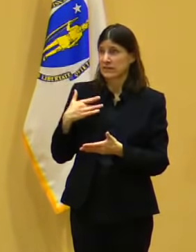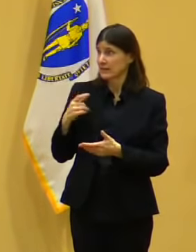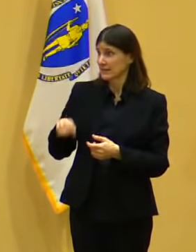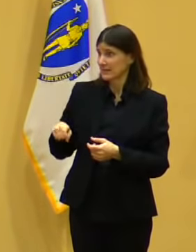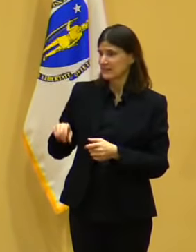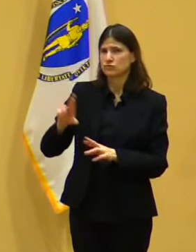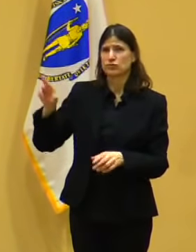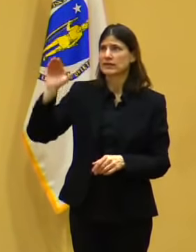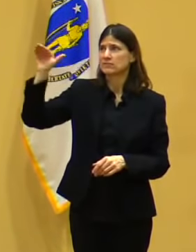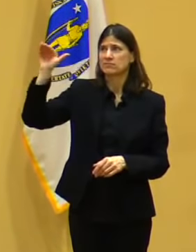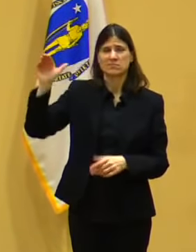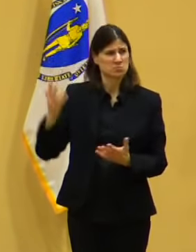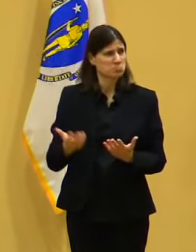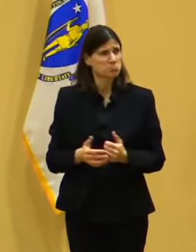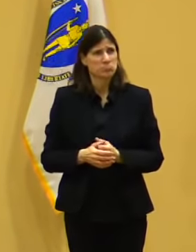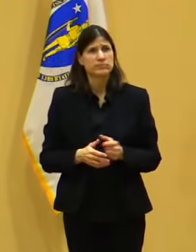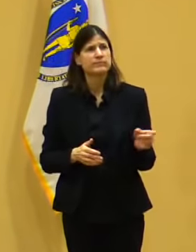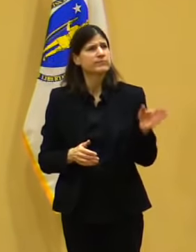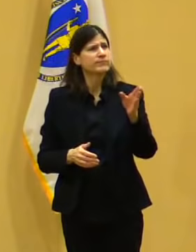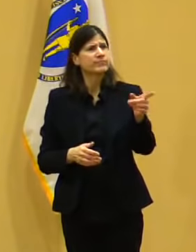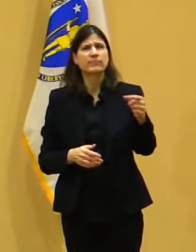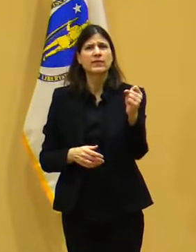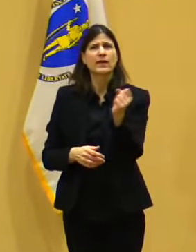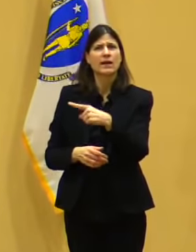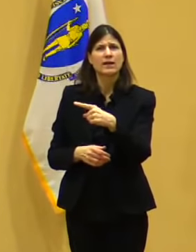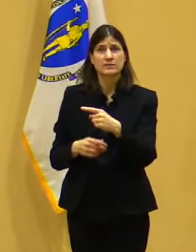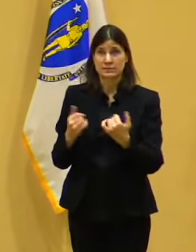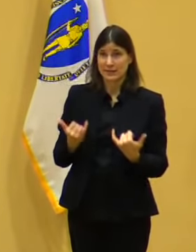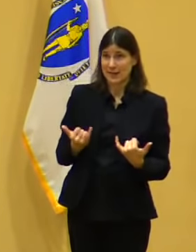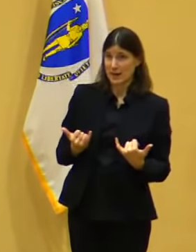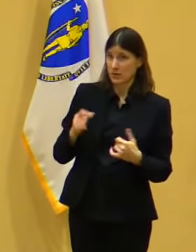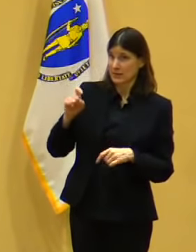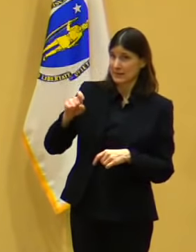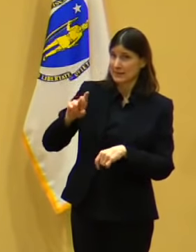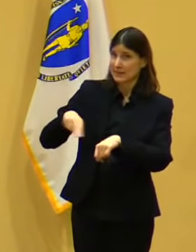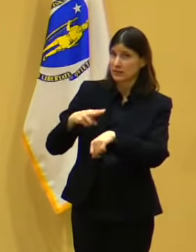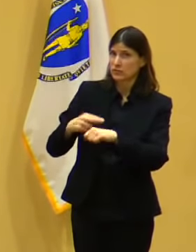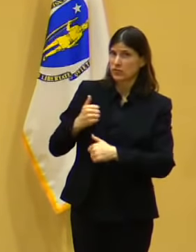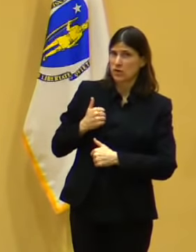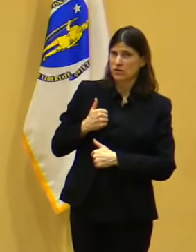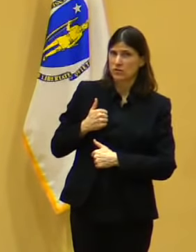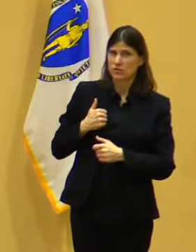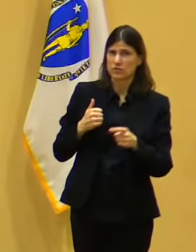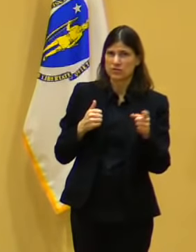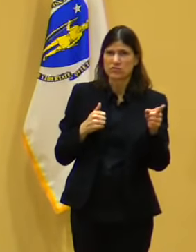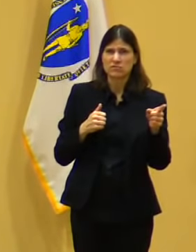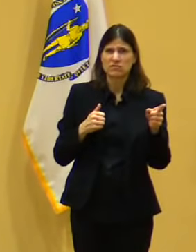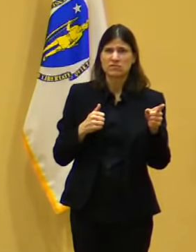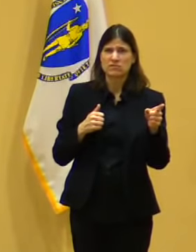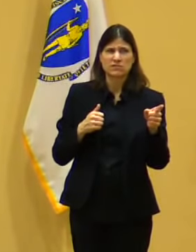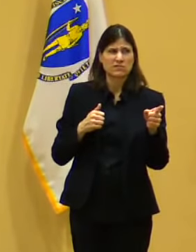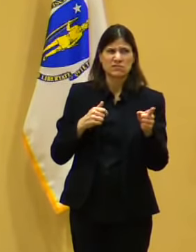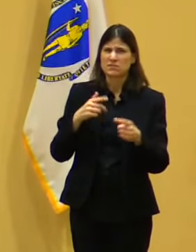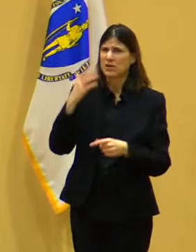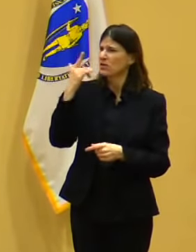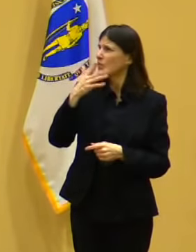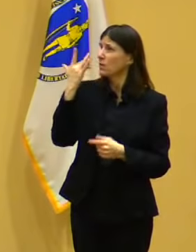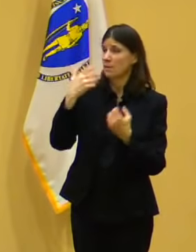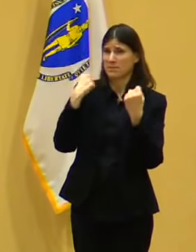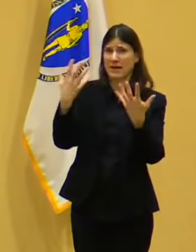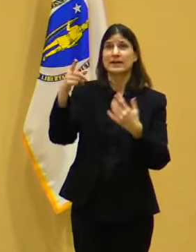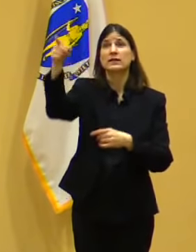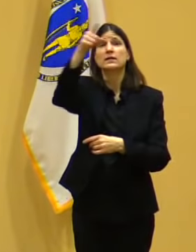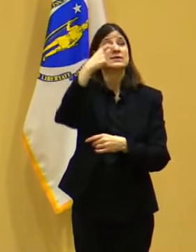saying you do need them at this point. It seems like there's a lot of staff there. Is this sort of symbolic or do you, and why does Dan Burton